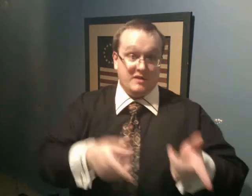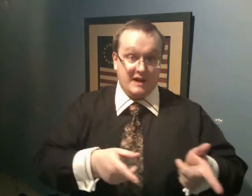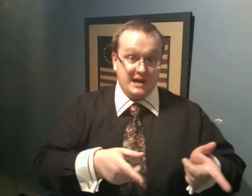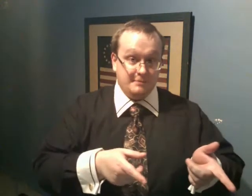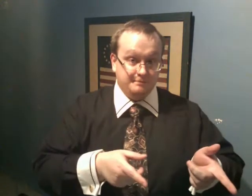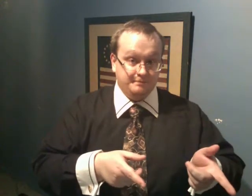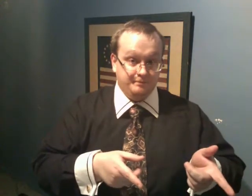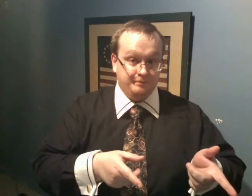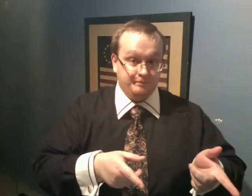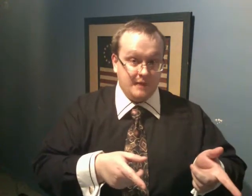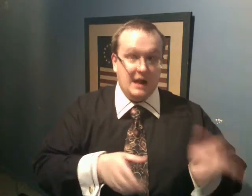rewrite it.